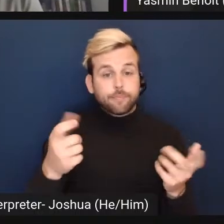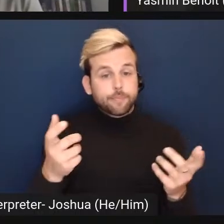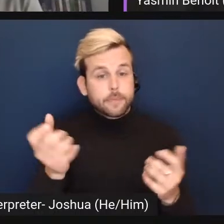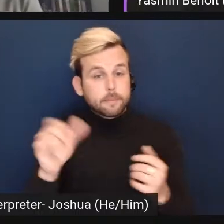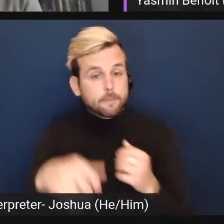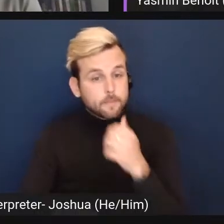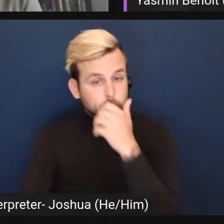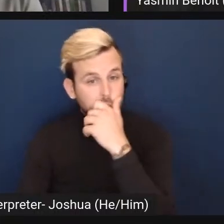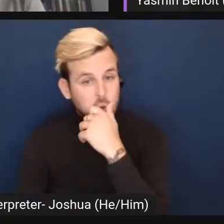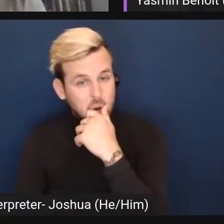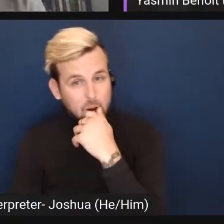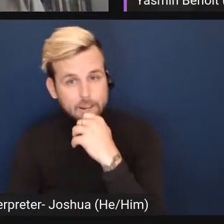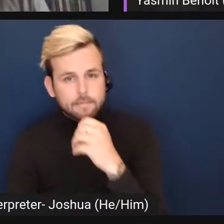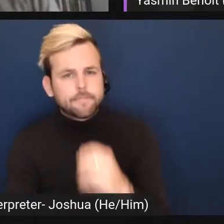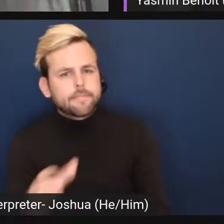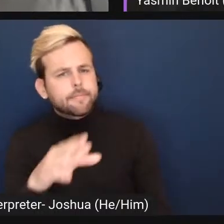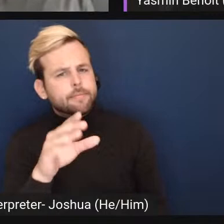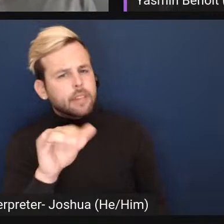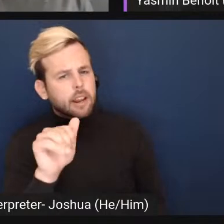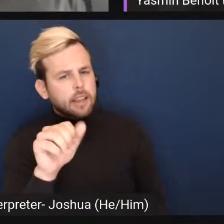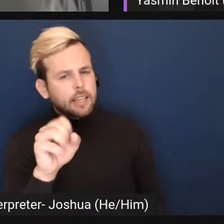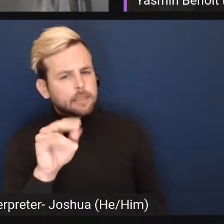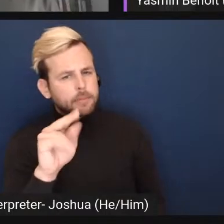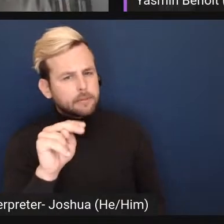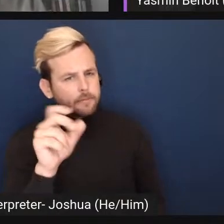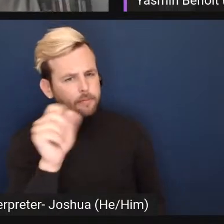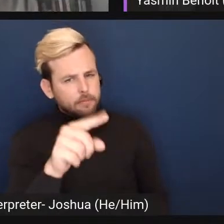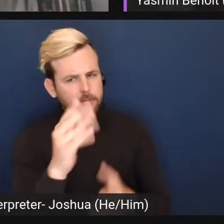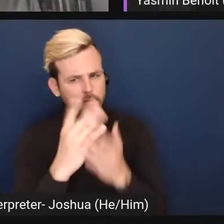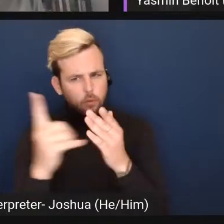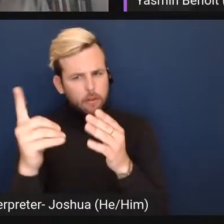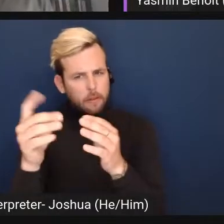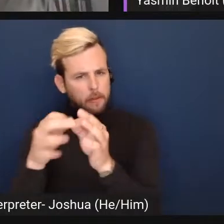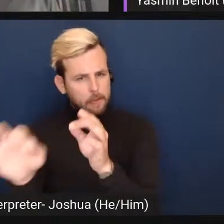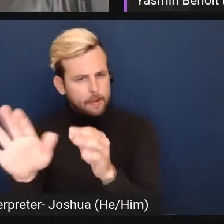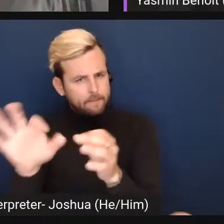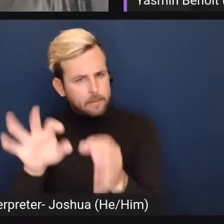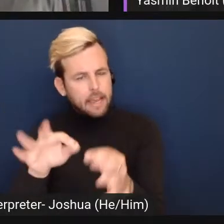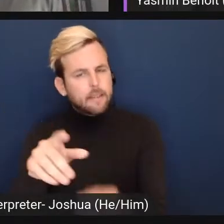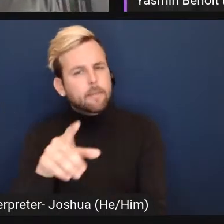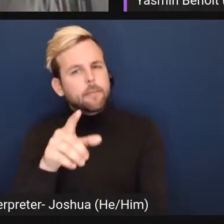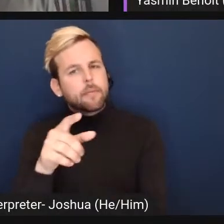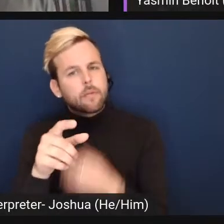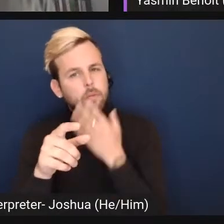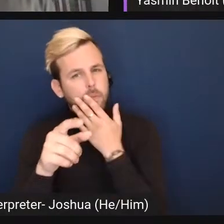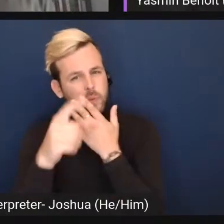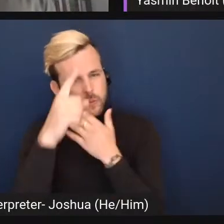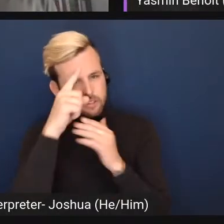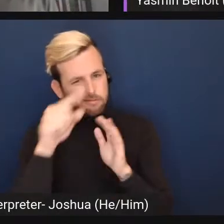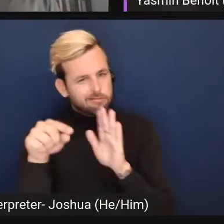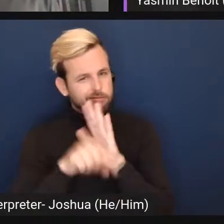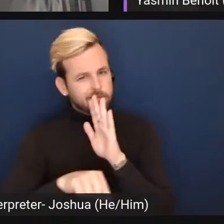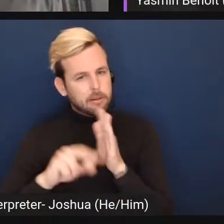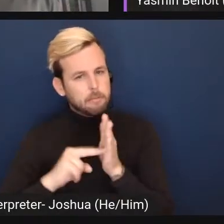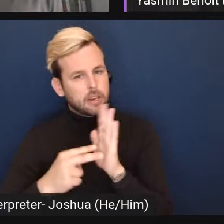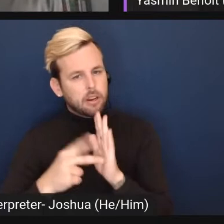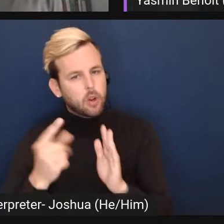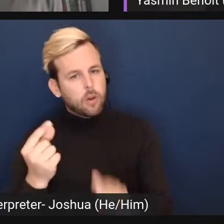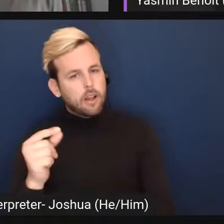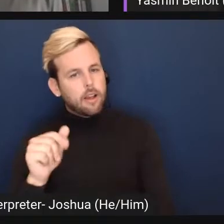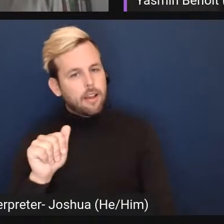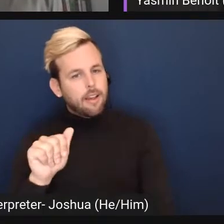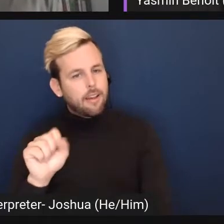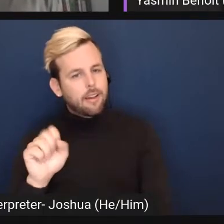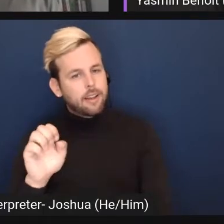Do you think that it's, to quote someone's feedback, degrades the meaning of what asexual